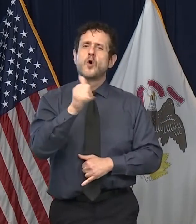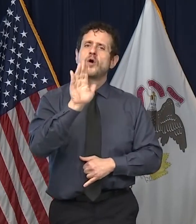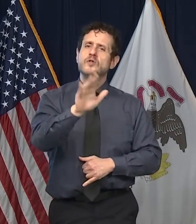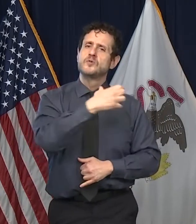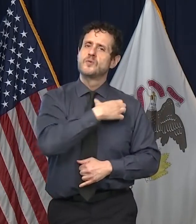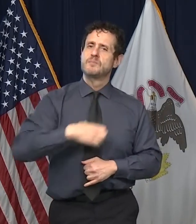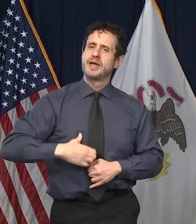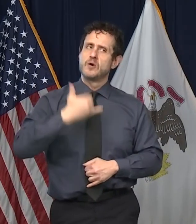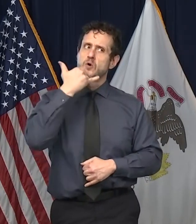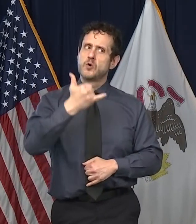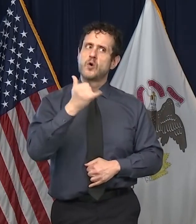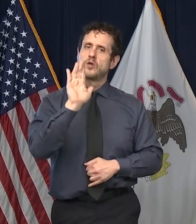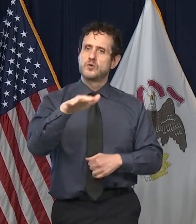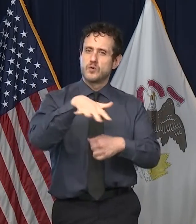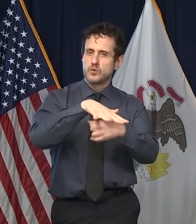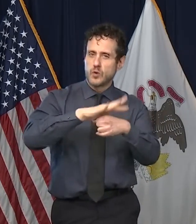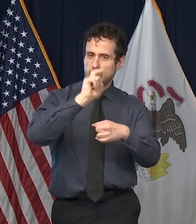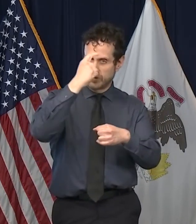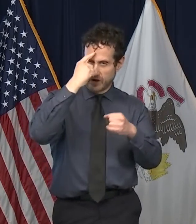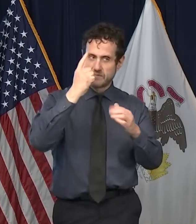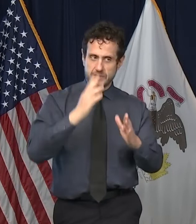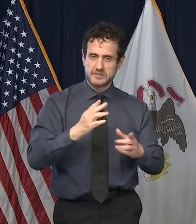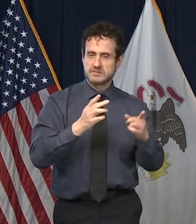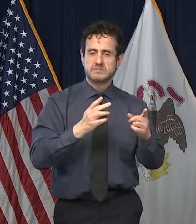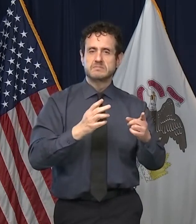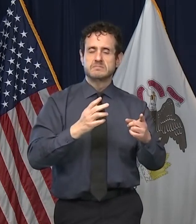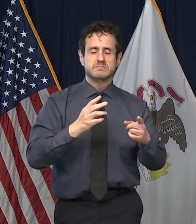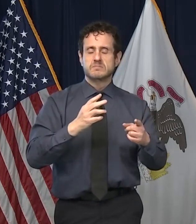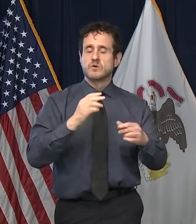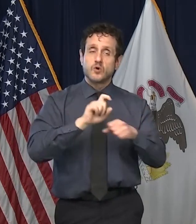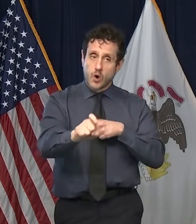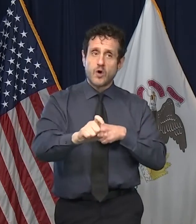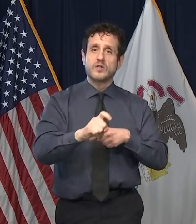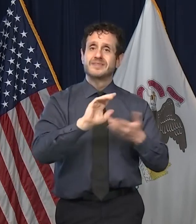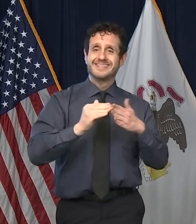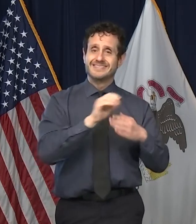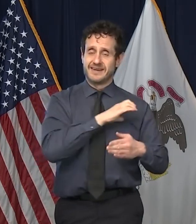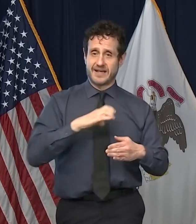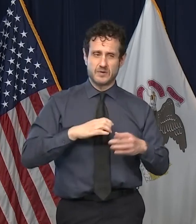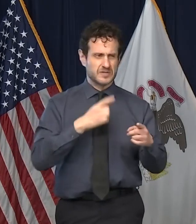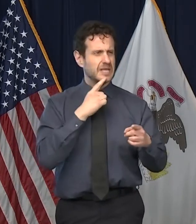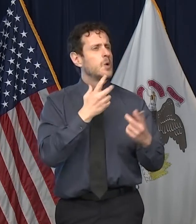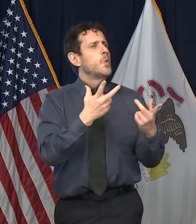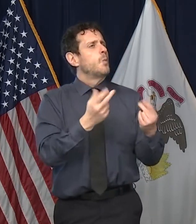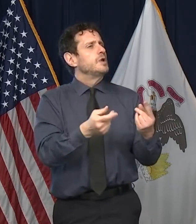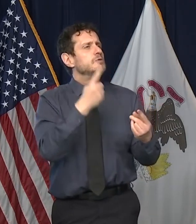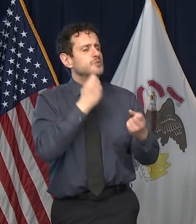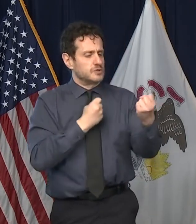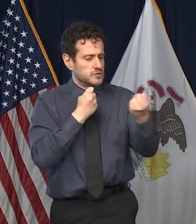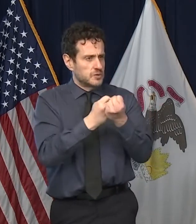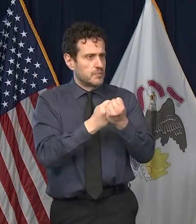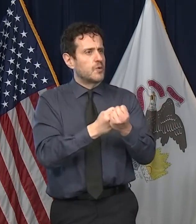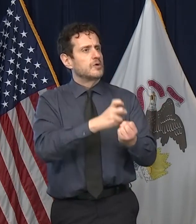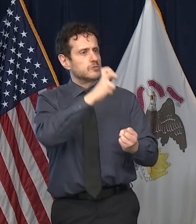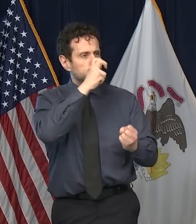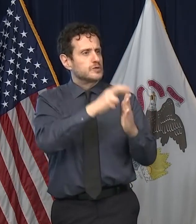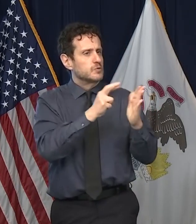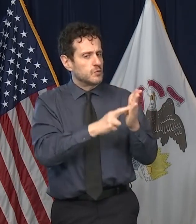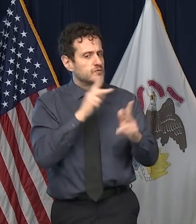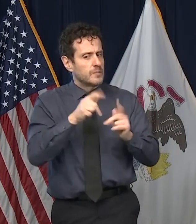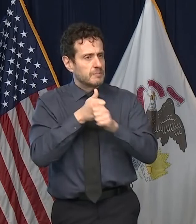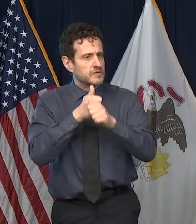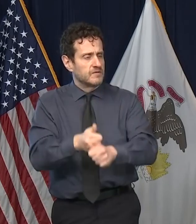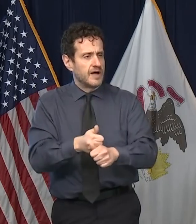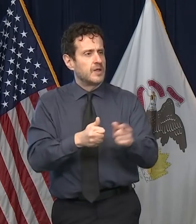Ask them what they're doing to enforce the doctor recommended mitigations. Ask them what they're doing to keep you and your loved